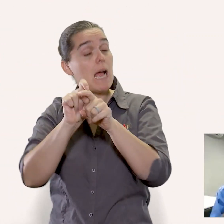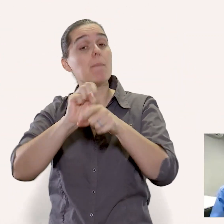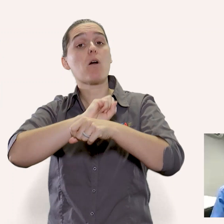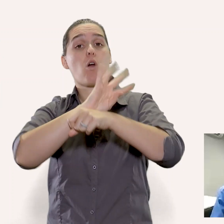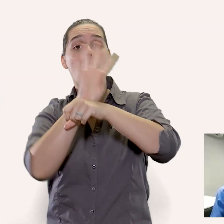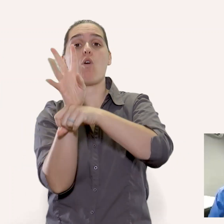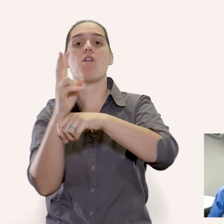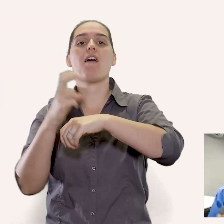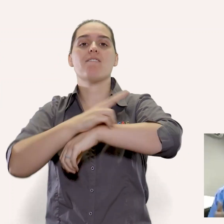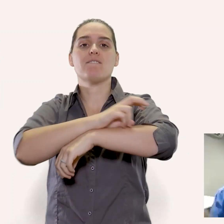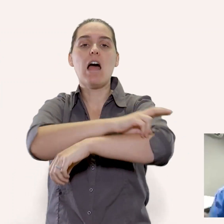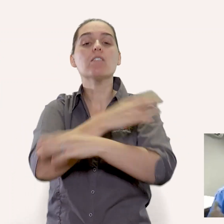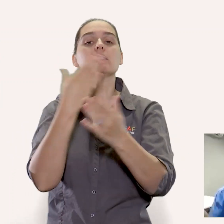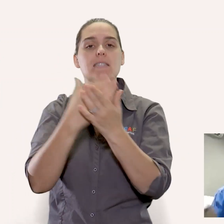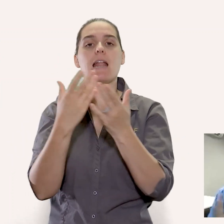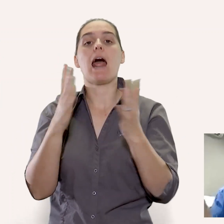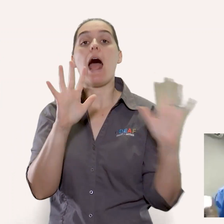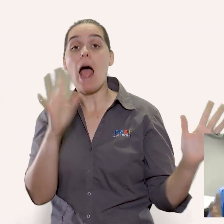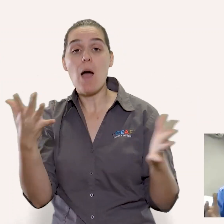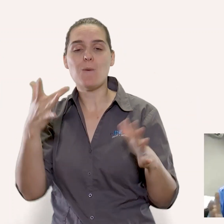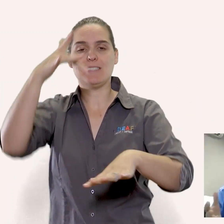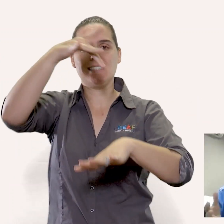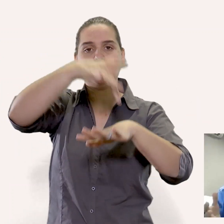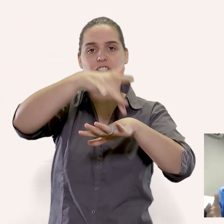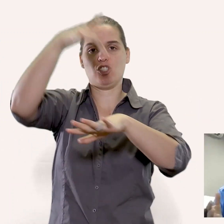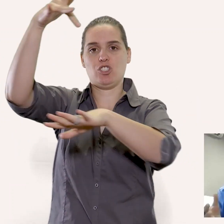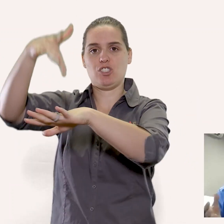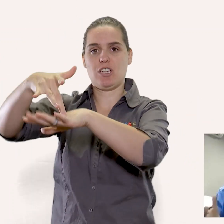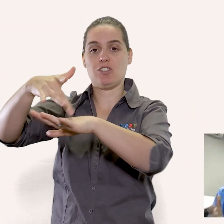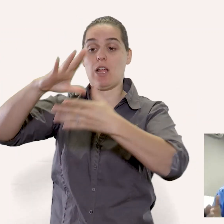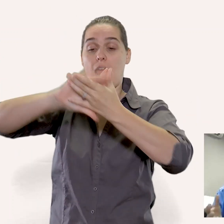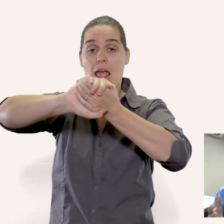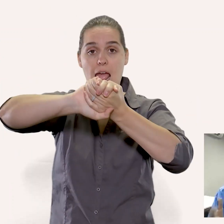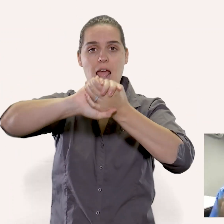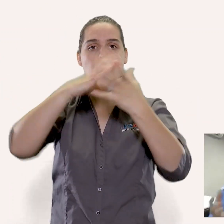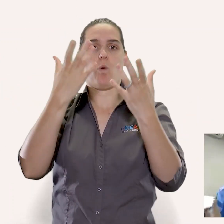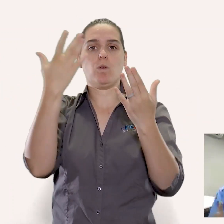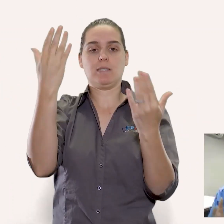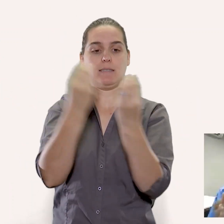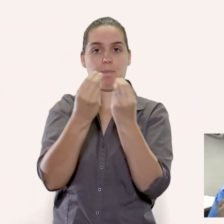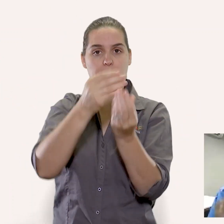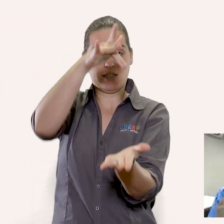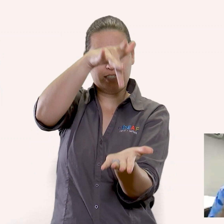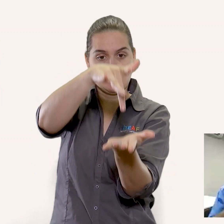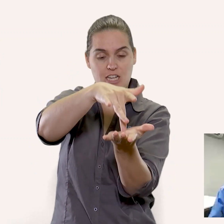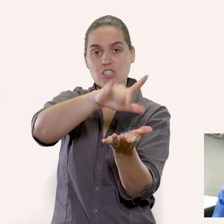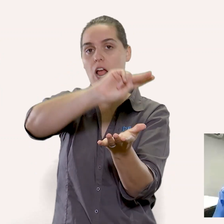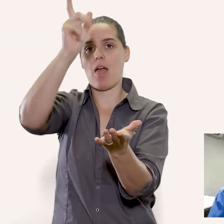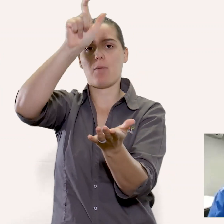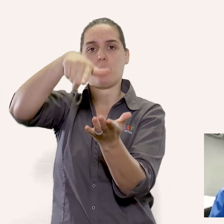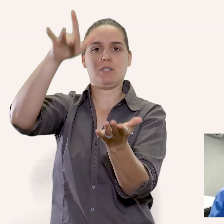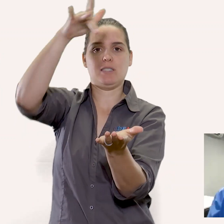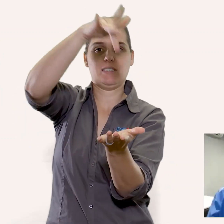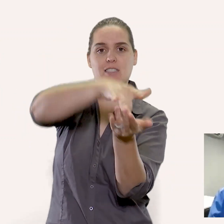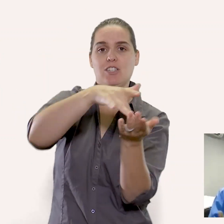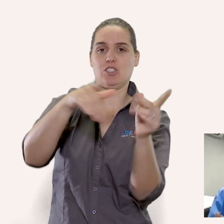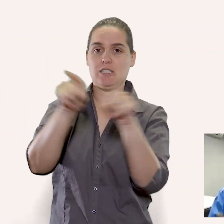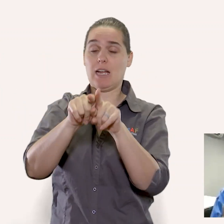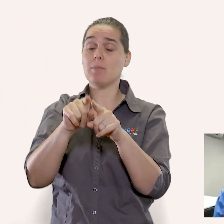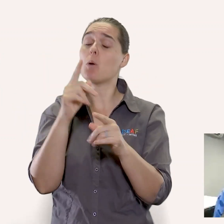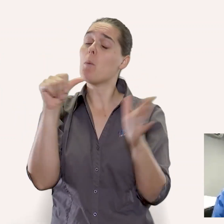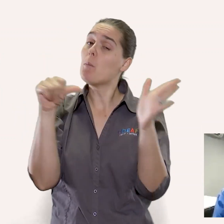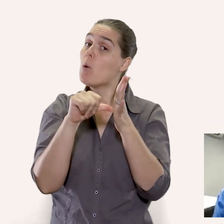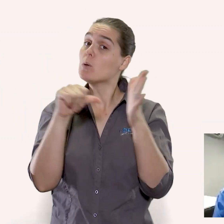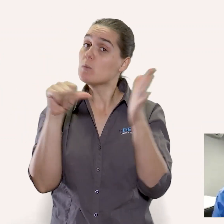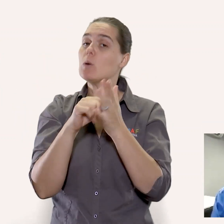it could be tears many viruses use several bodily fluids as a transmission platform but the point